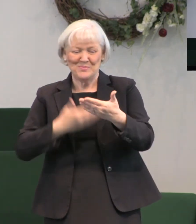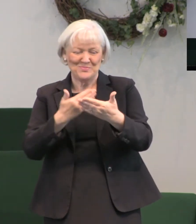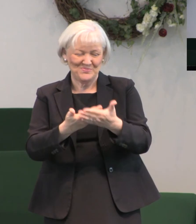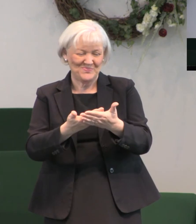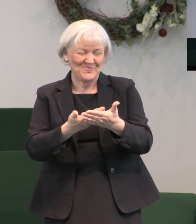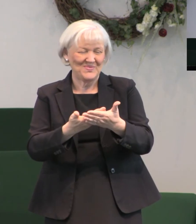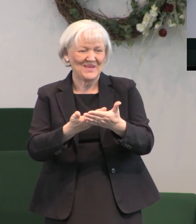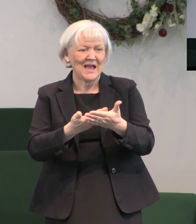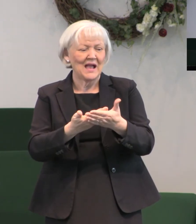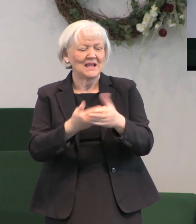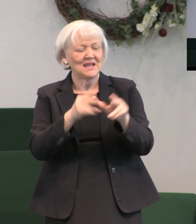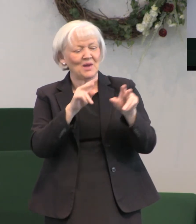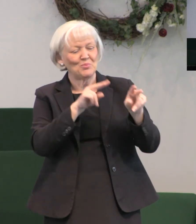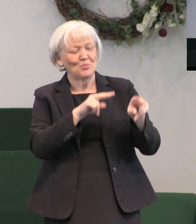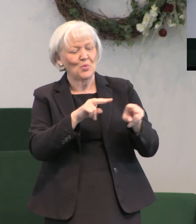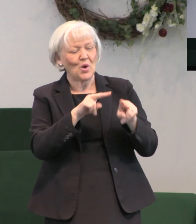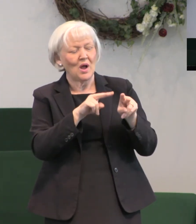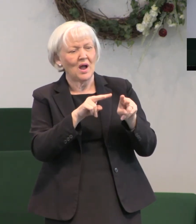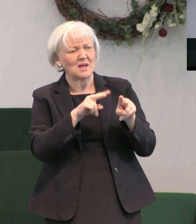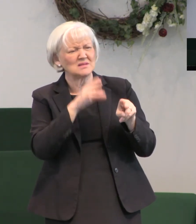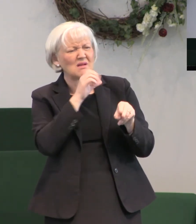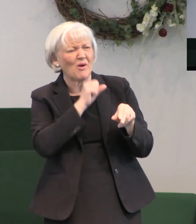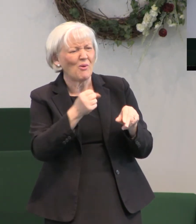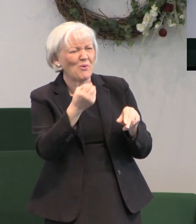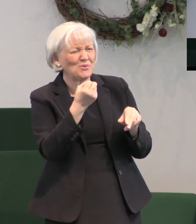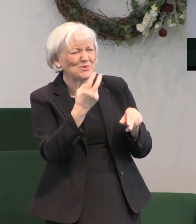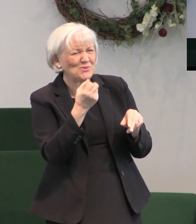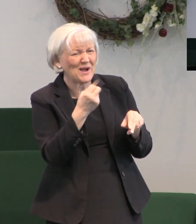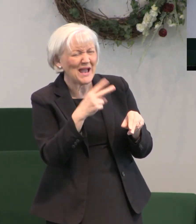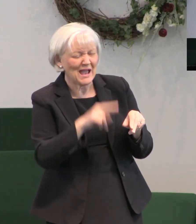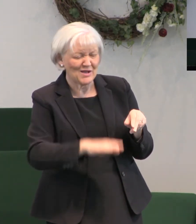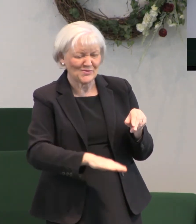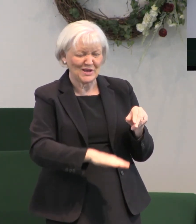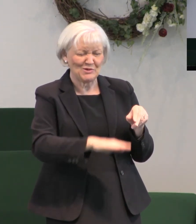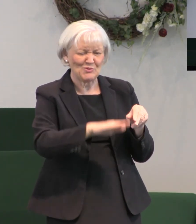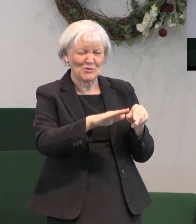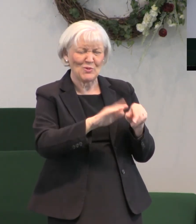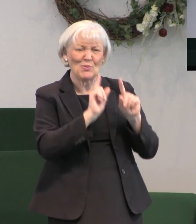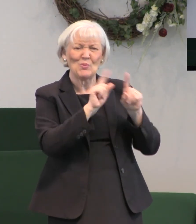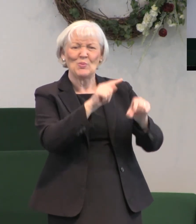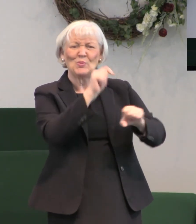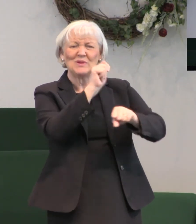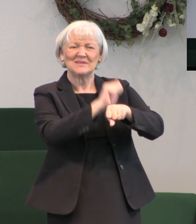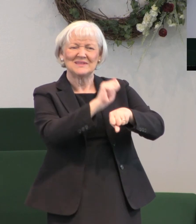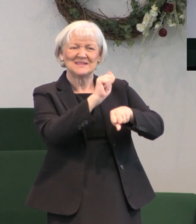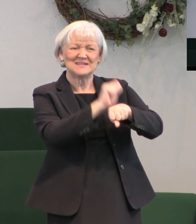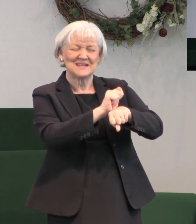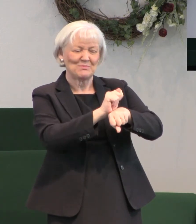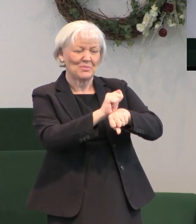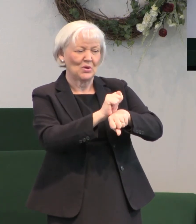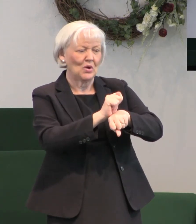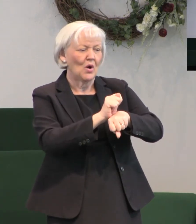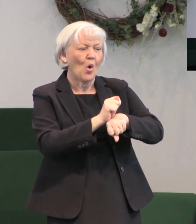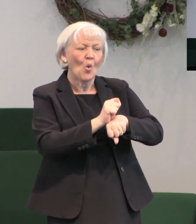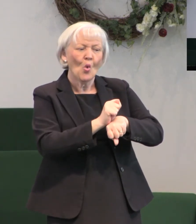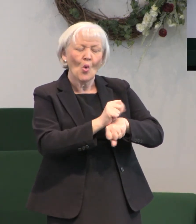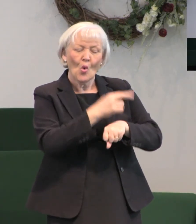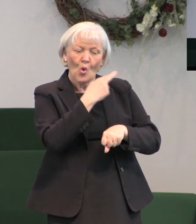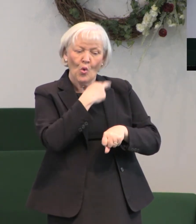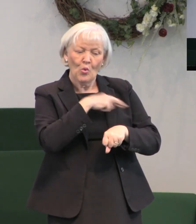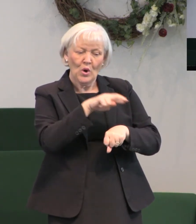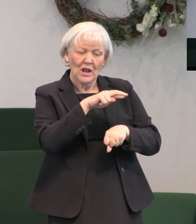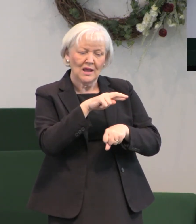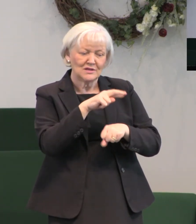They watched him when he was 12 years old and he went to the temple and had deep religious discussions